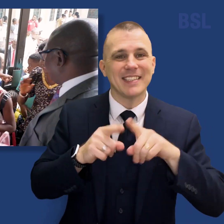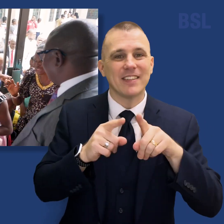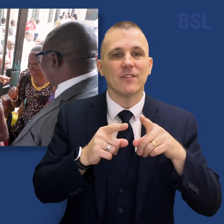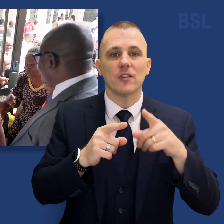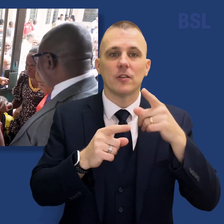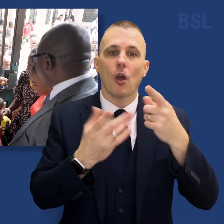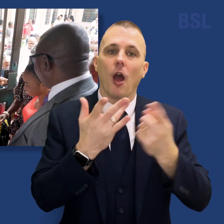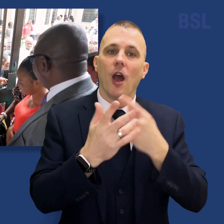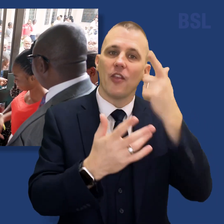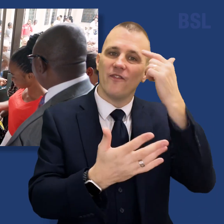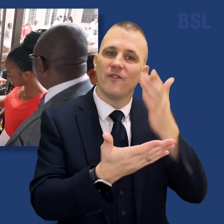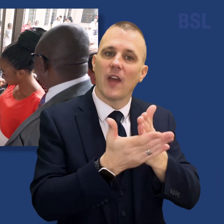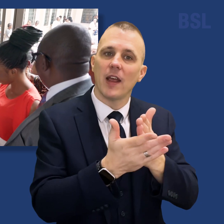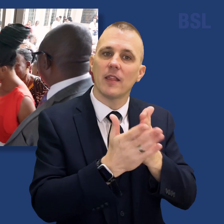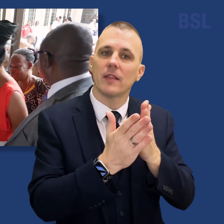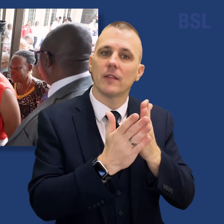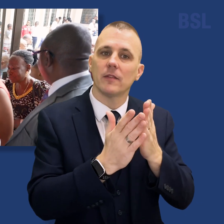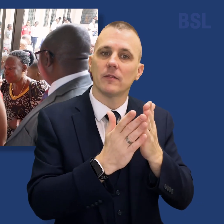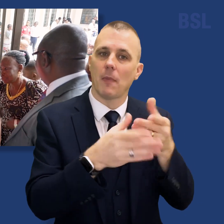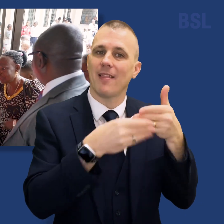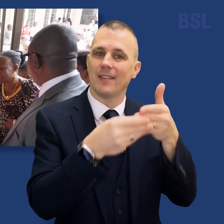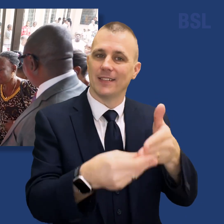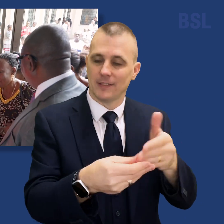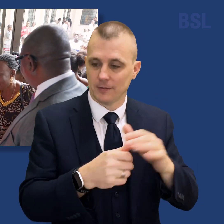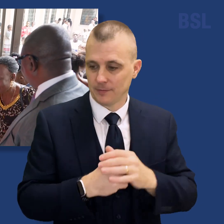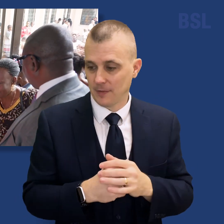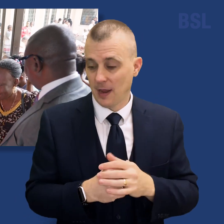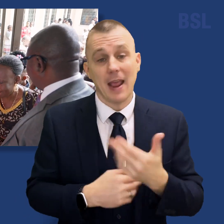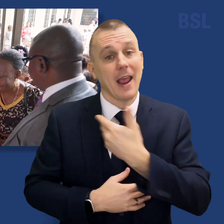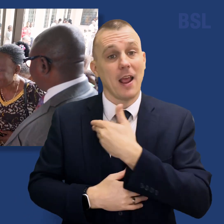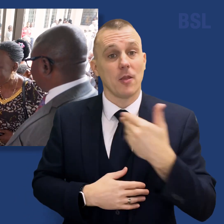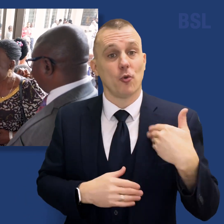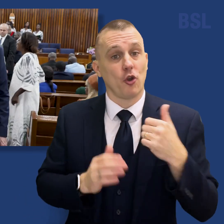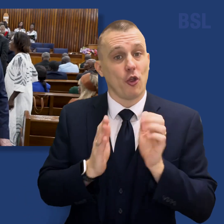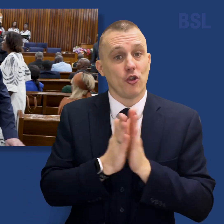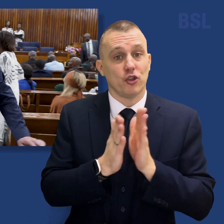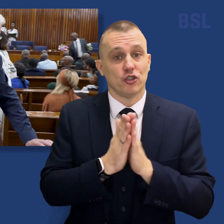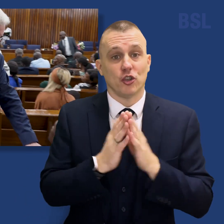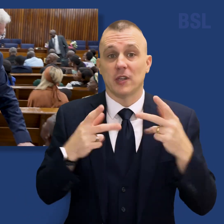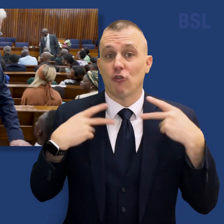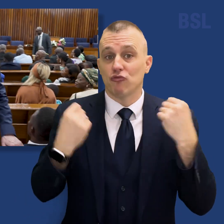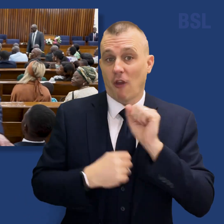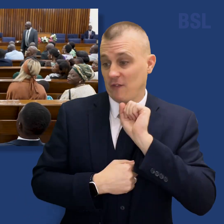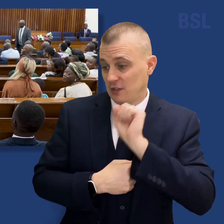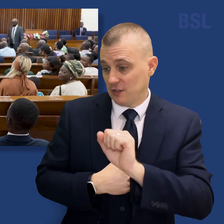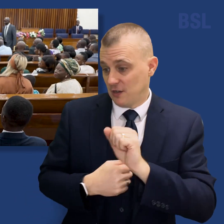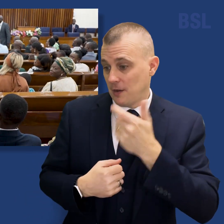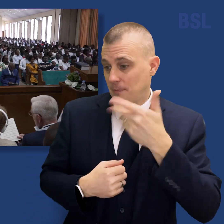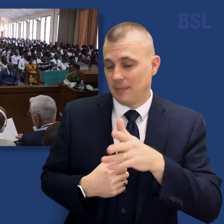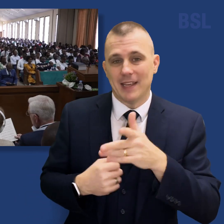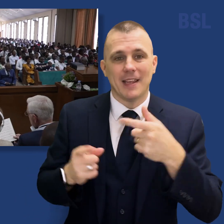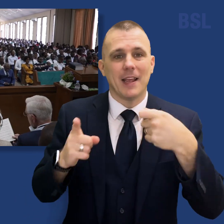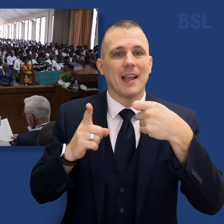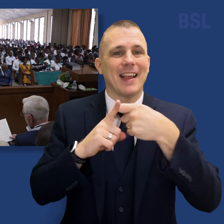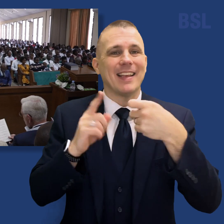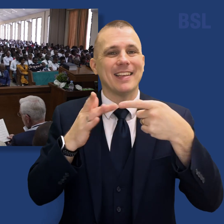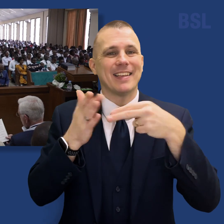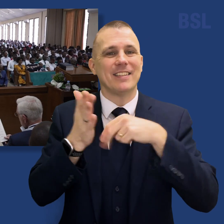On Sunday morning, Elder Christofferson also addressed Latter-day Saint youth and young adults in Kinshasa. It's hard to find the words to